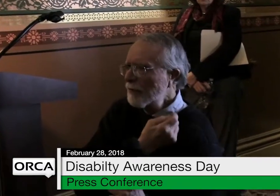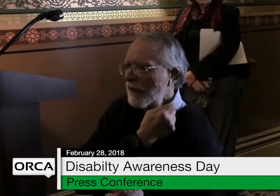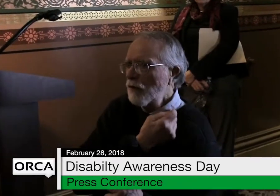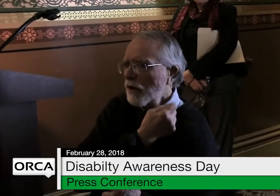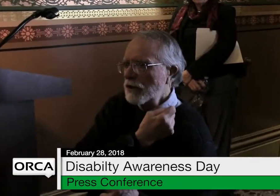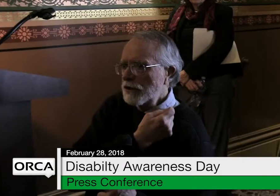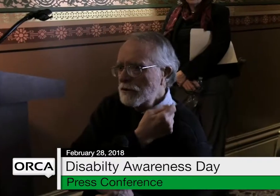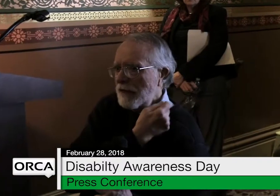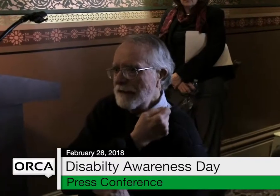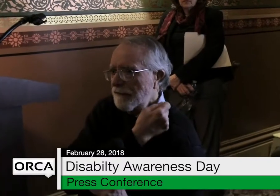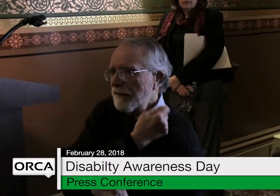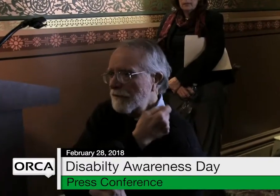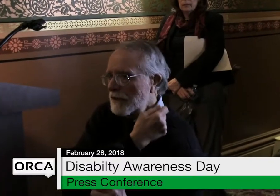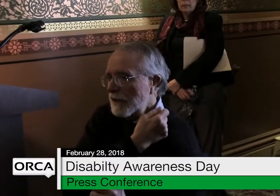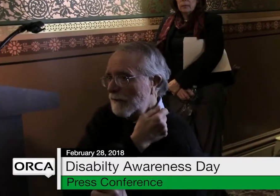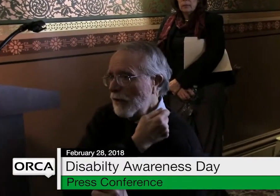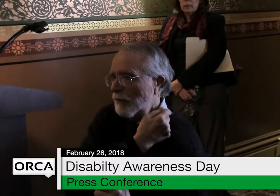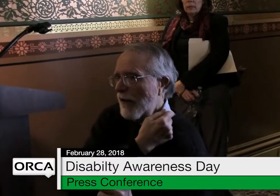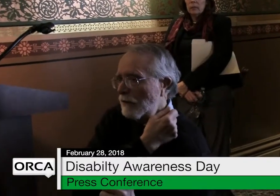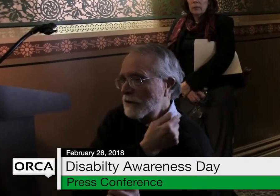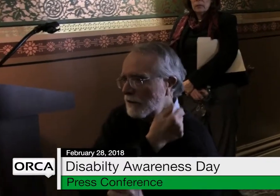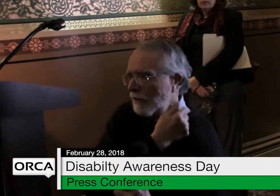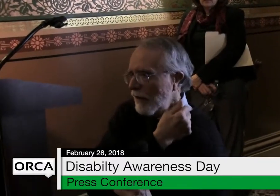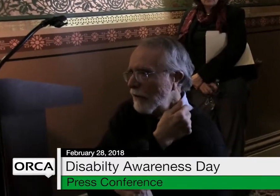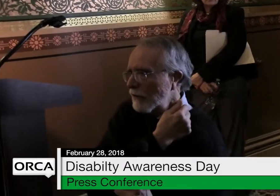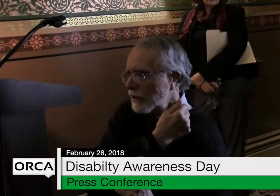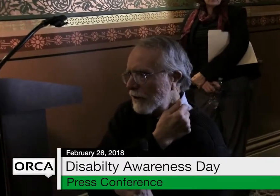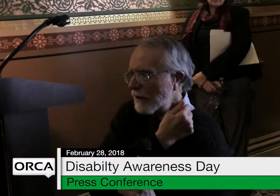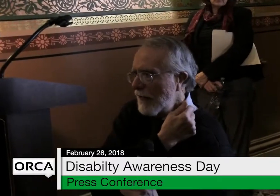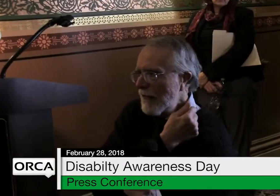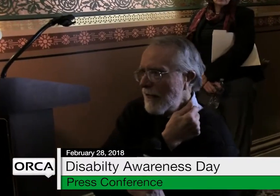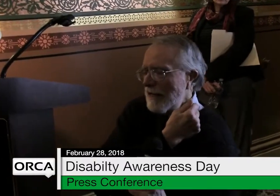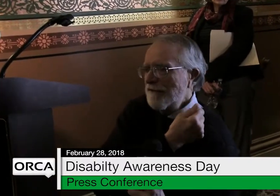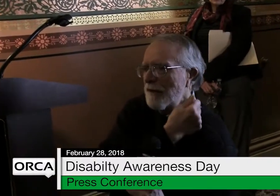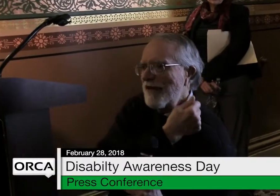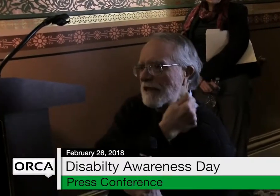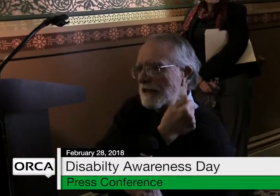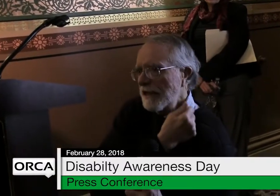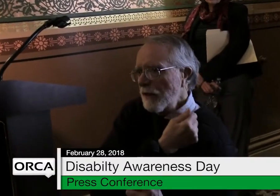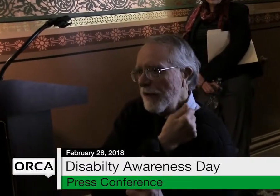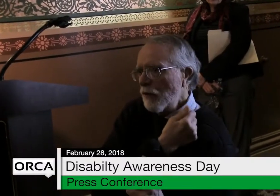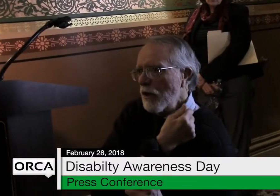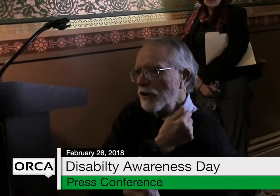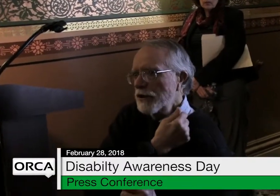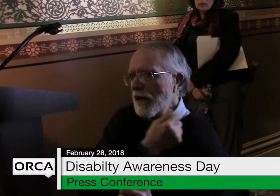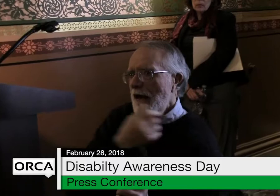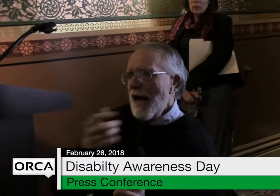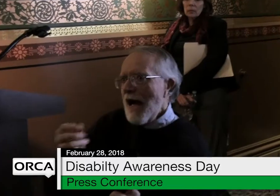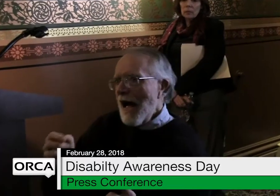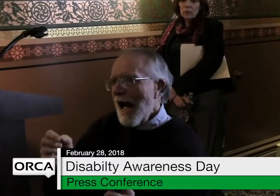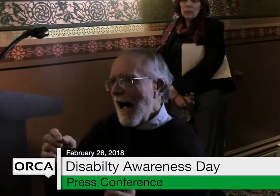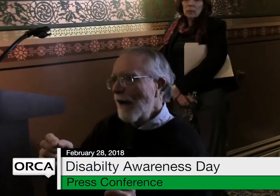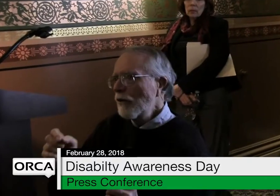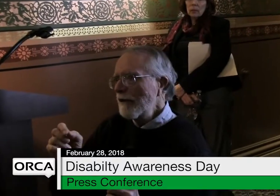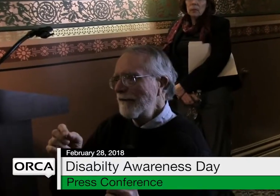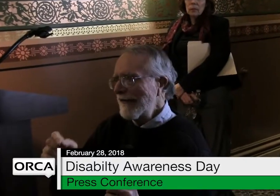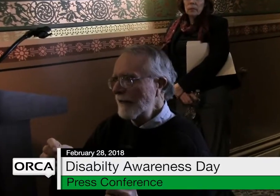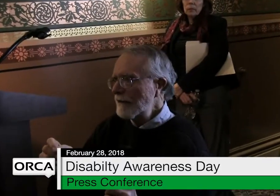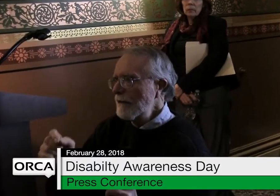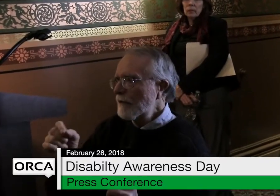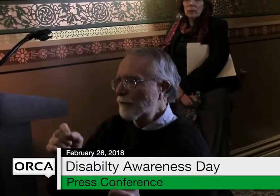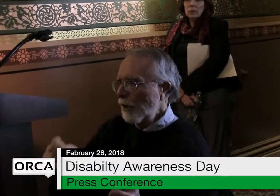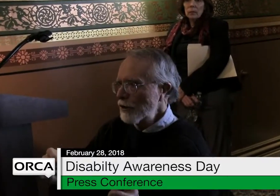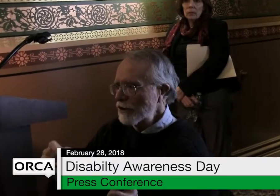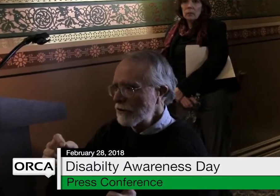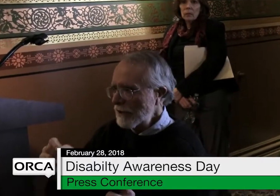little bit worse at the fifth and sixth vertebrae, which is where it was hurt, if it had been a little bit worse, I would have